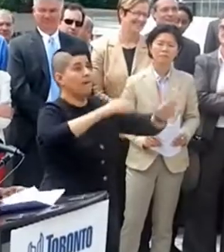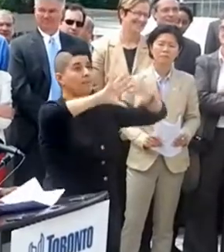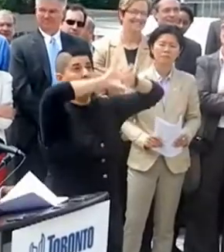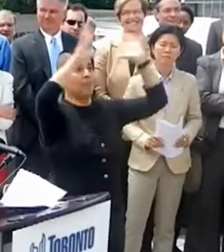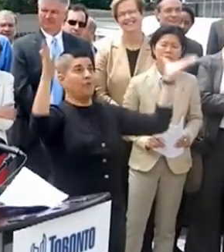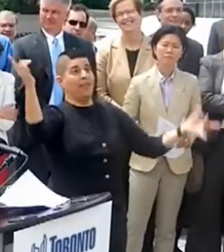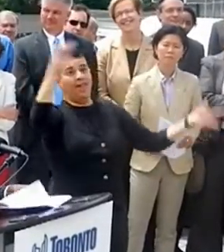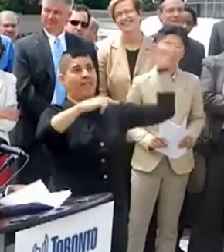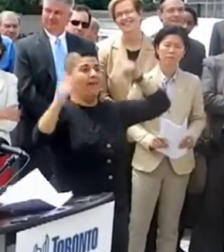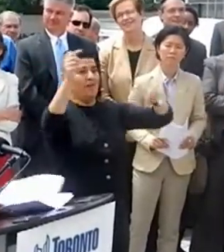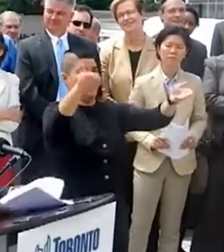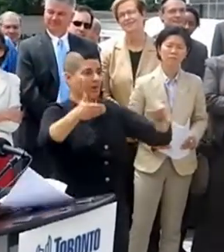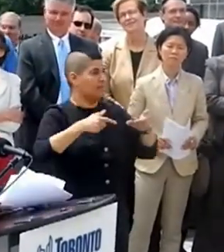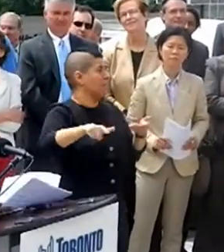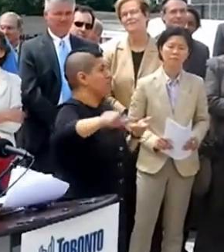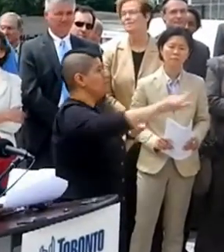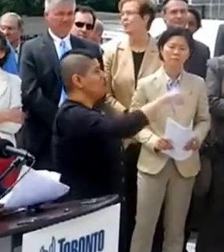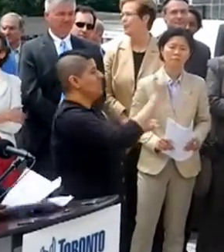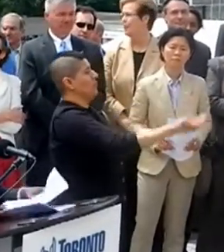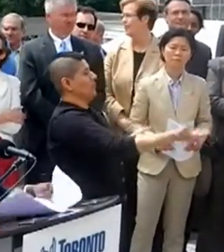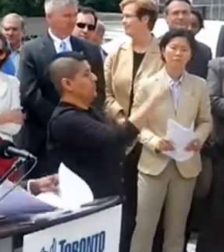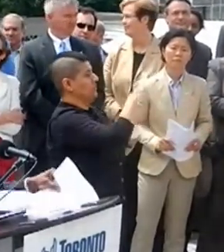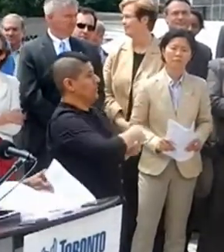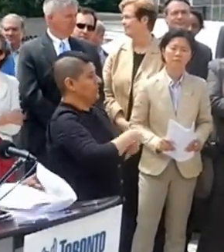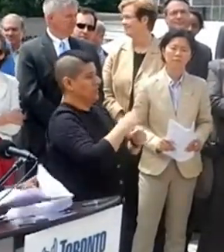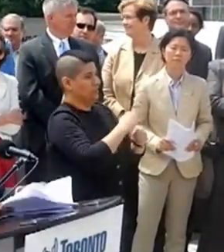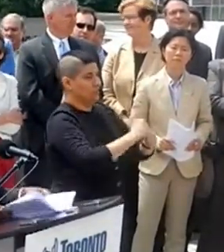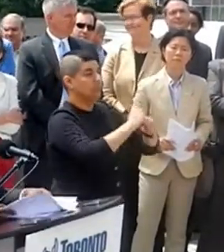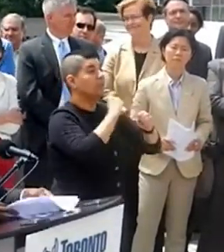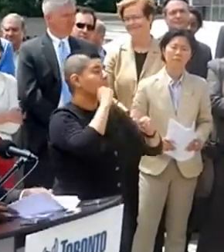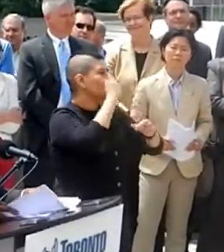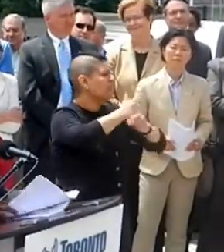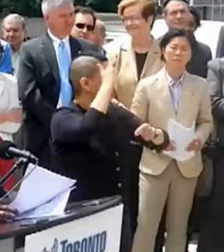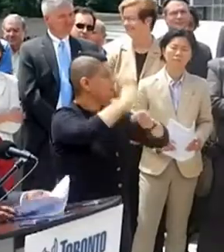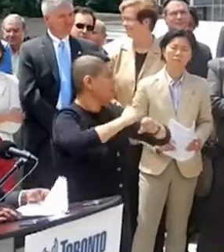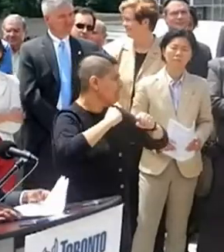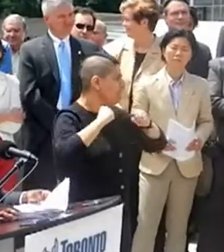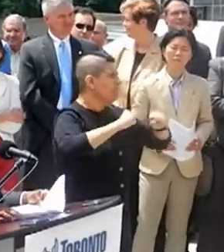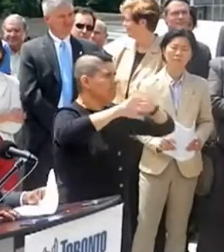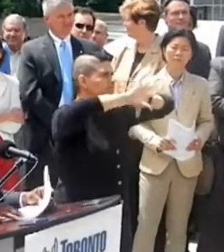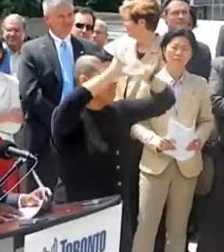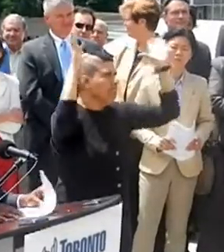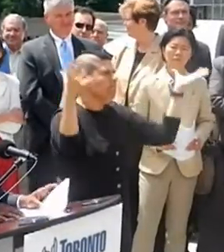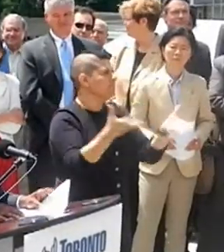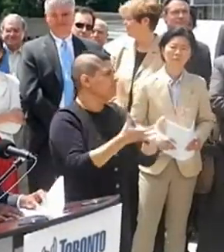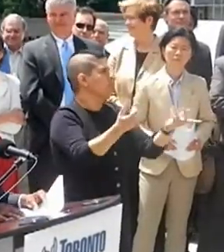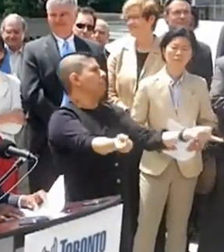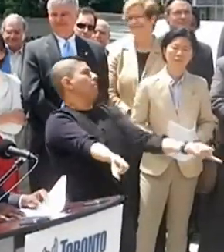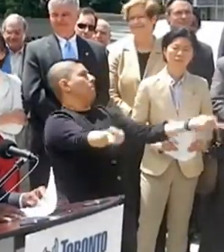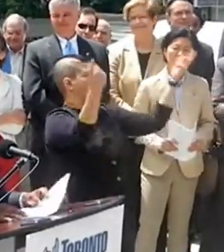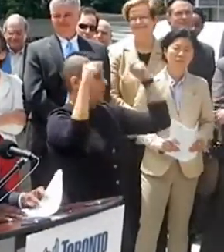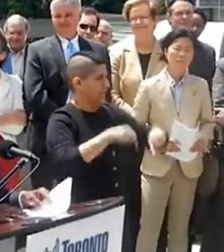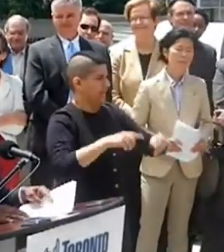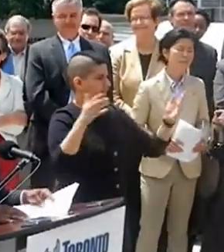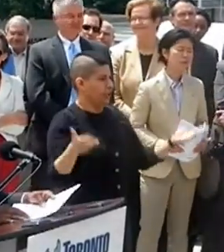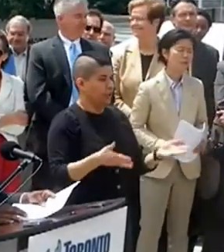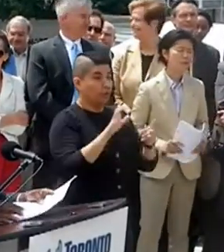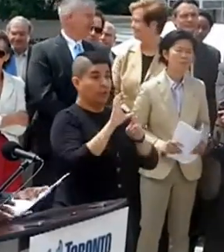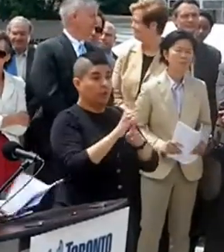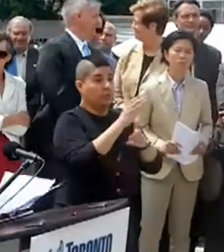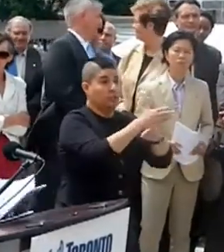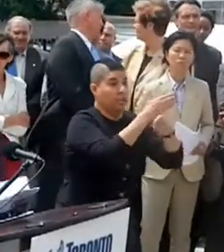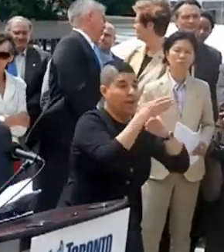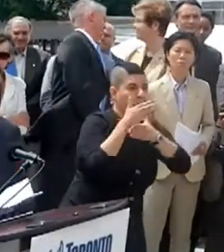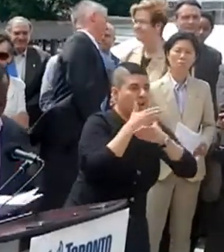ask you to join us on this journey as we look to bring our brothers and sisters from across the globe here to Toronto to share their culture and learn from their